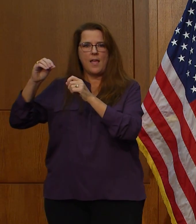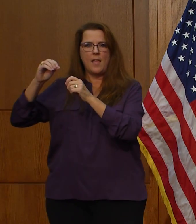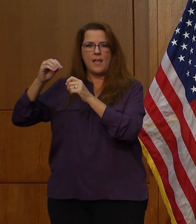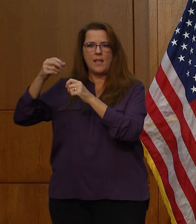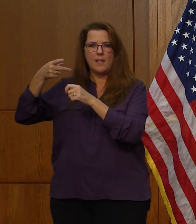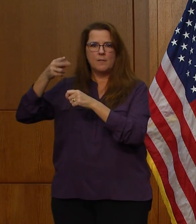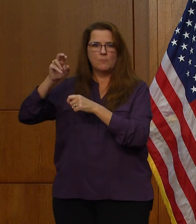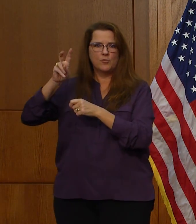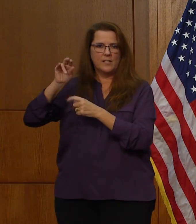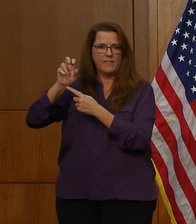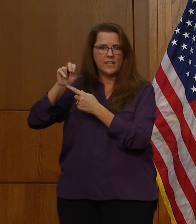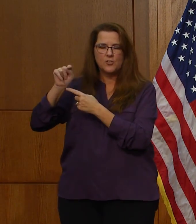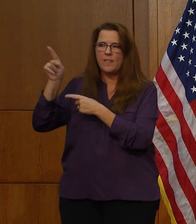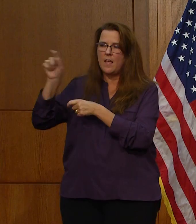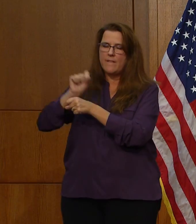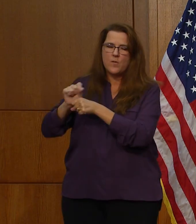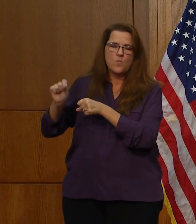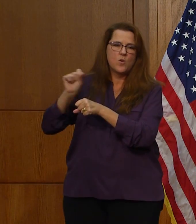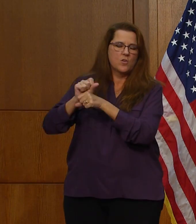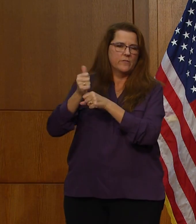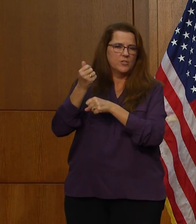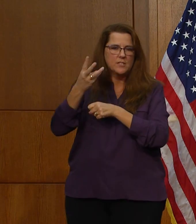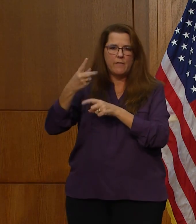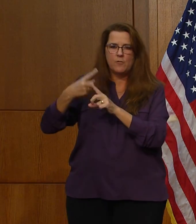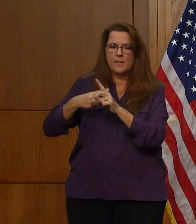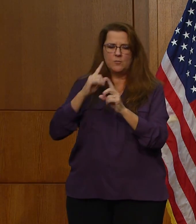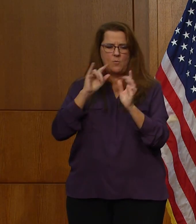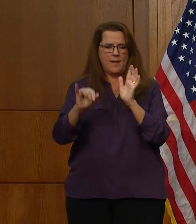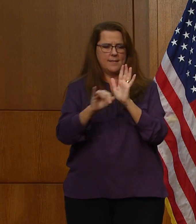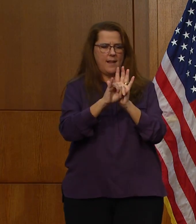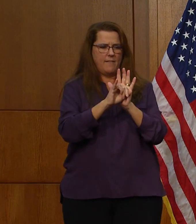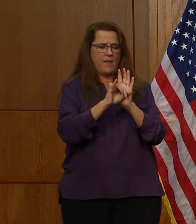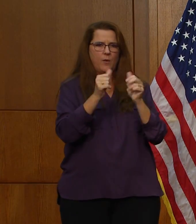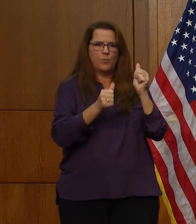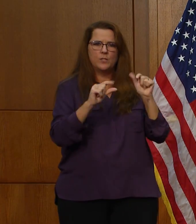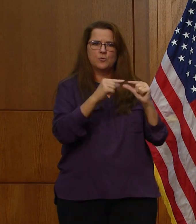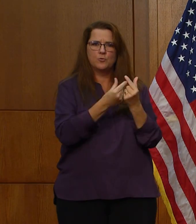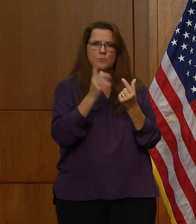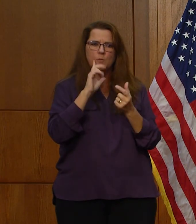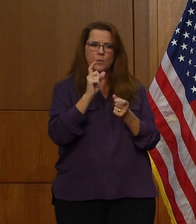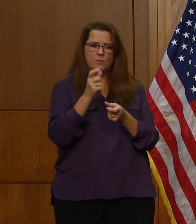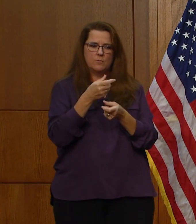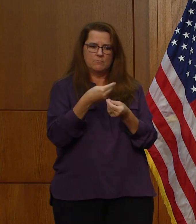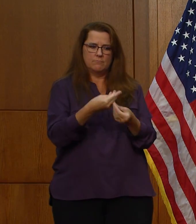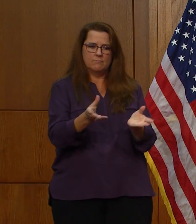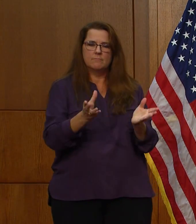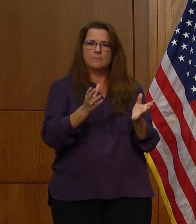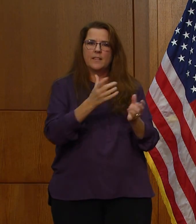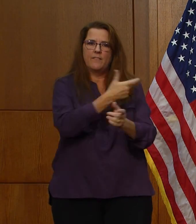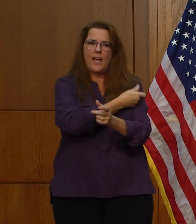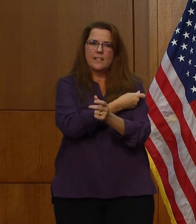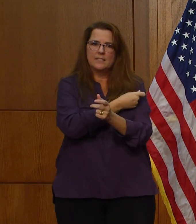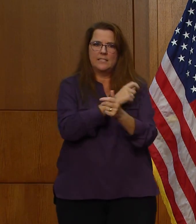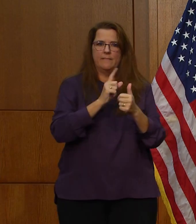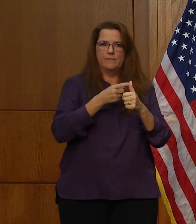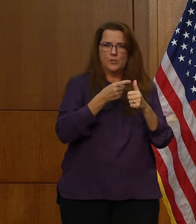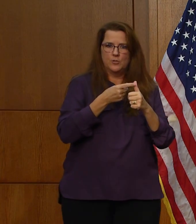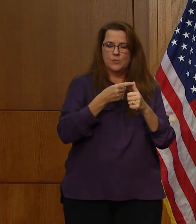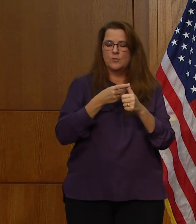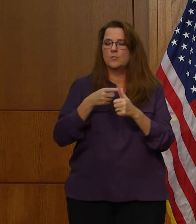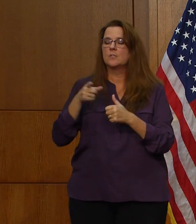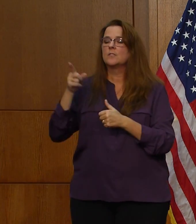identify groups that need to receive the vaccine early on, and last night the Advisory Committee on Immunization